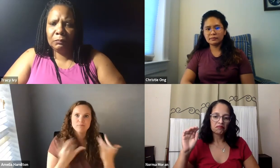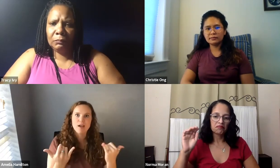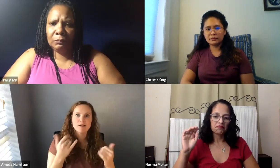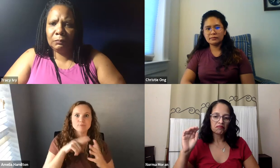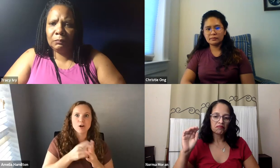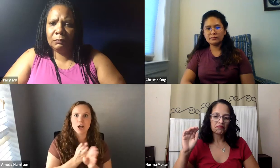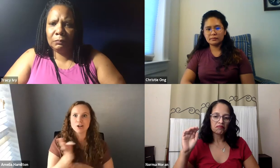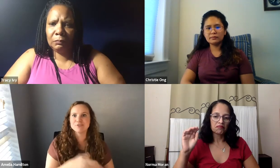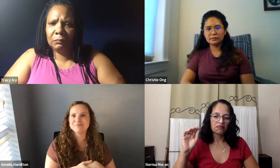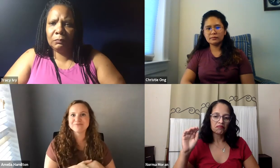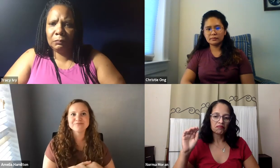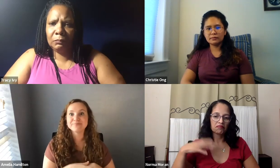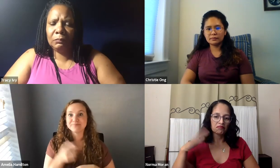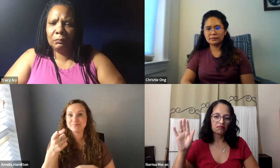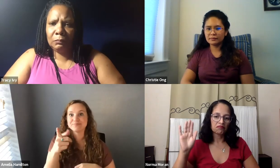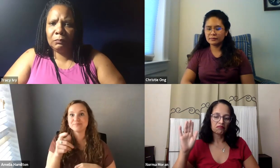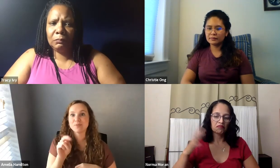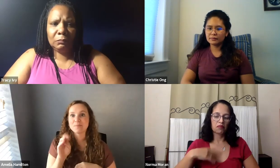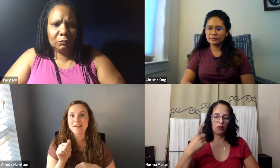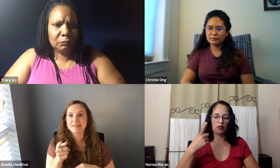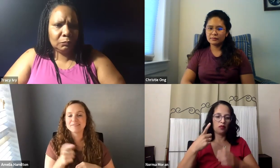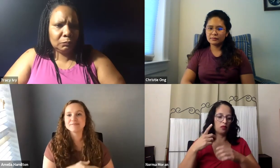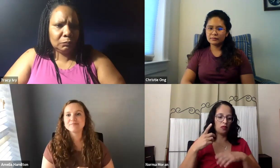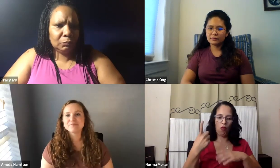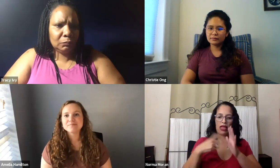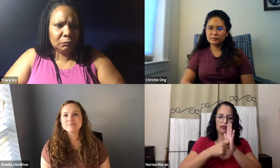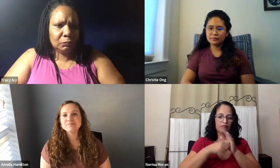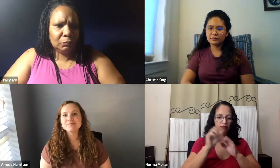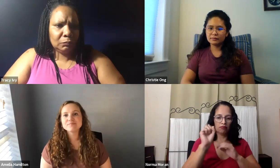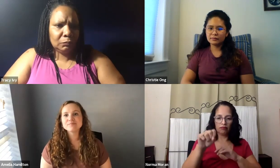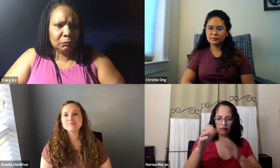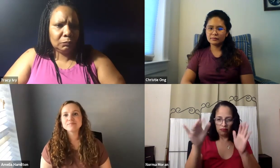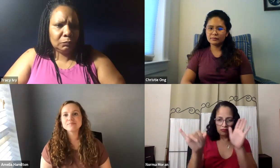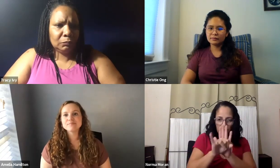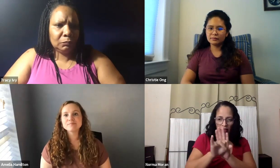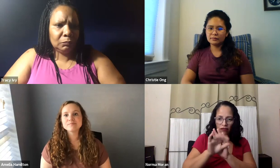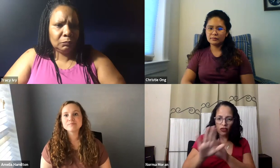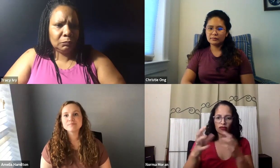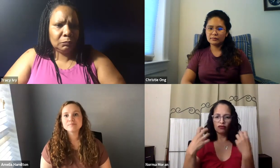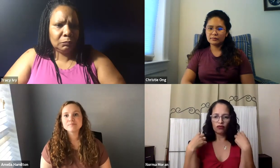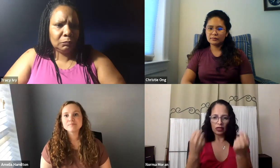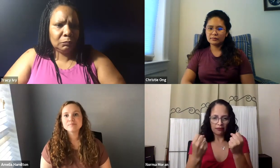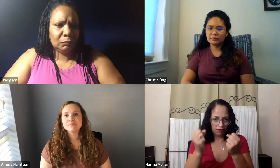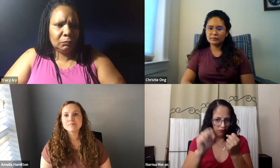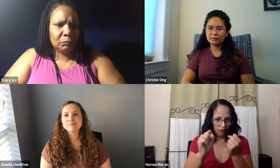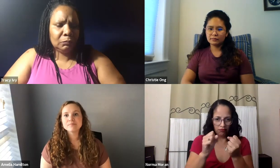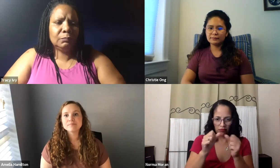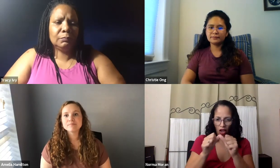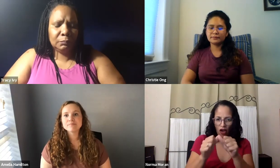give three. You could each give one, since there are three of you. Norma? This is Norma. One thing is to